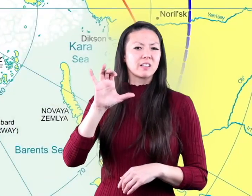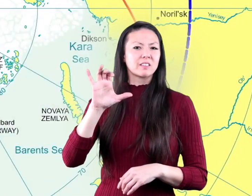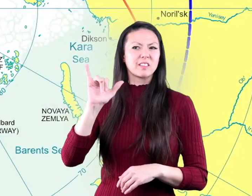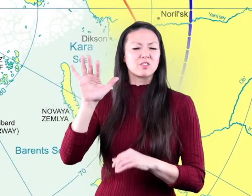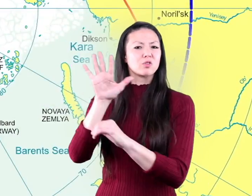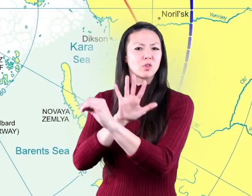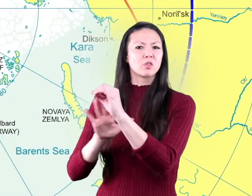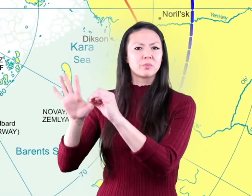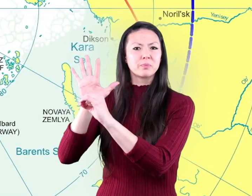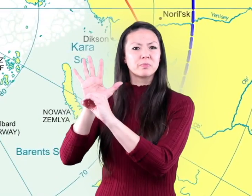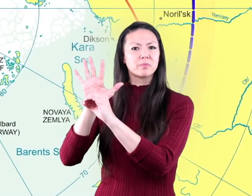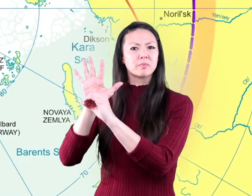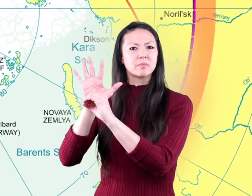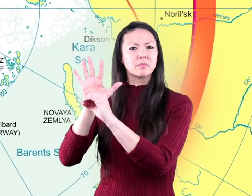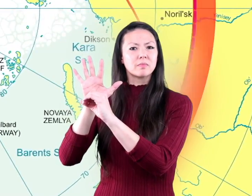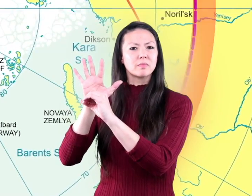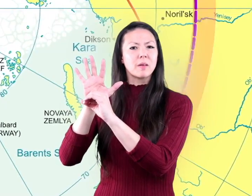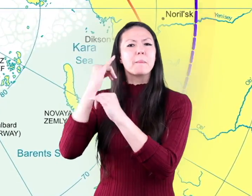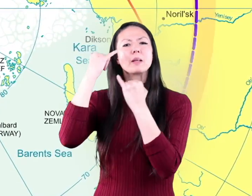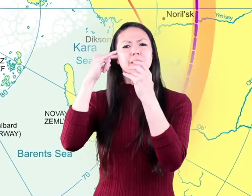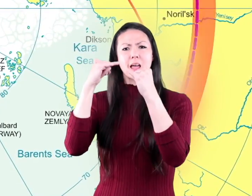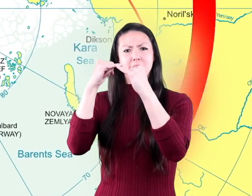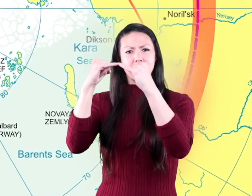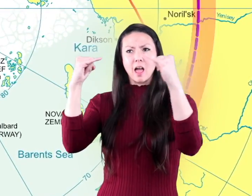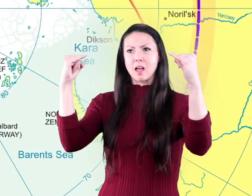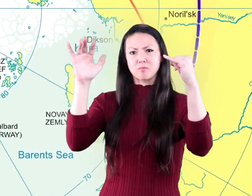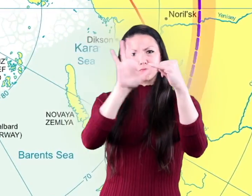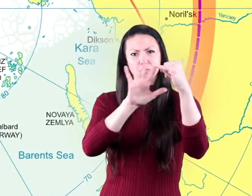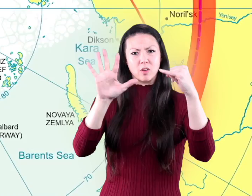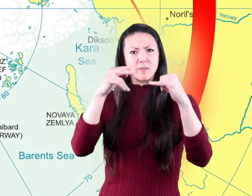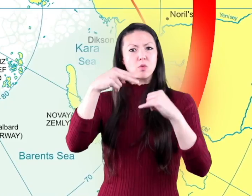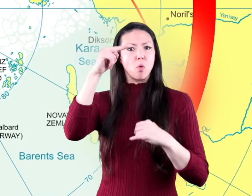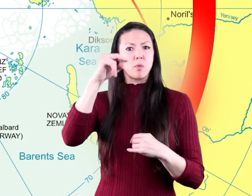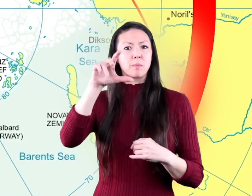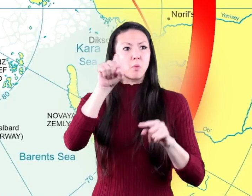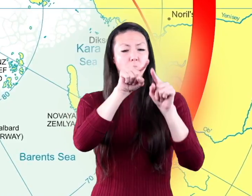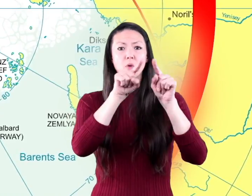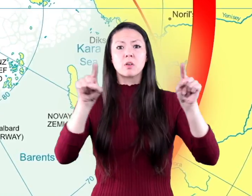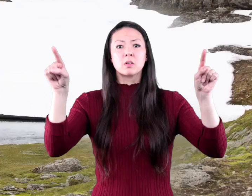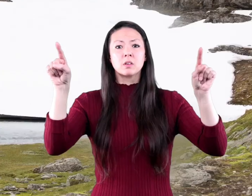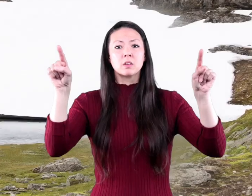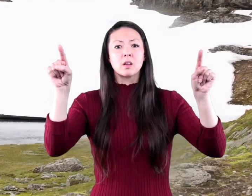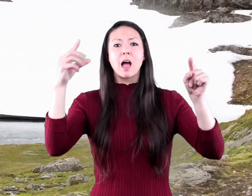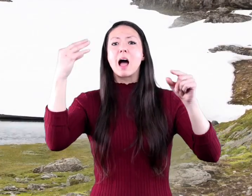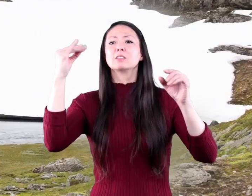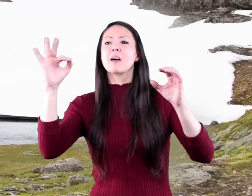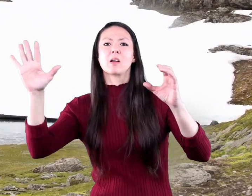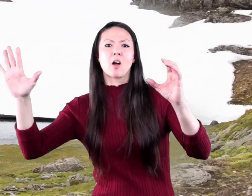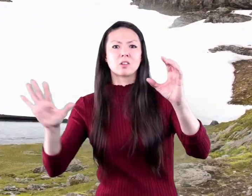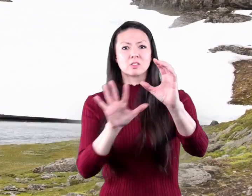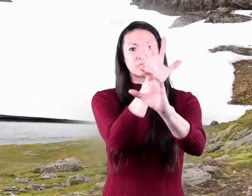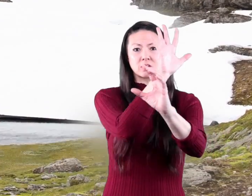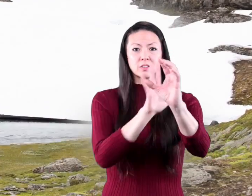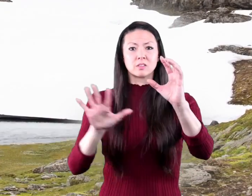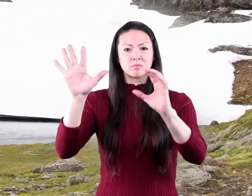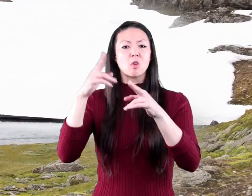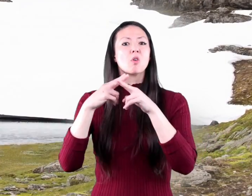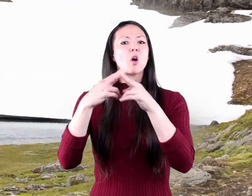circle which is an imaginary line around the north pole the area outside of the arctic circle is